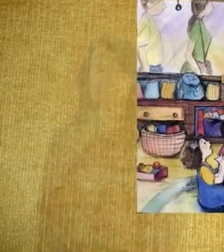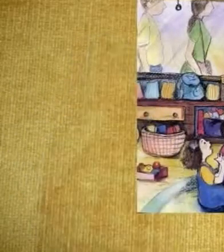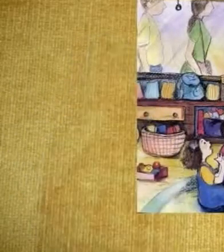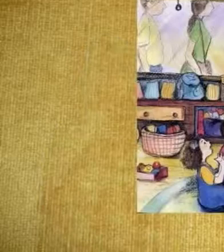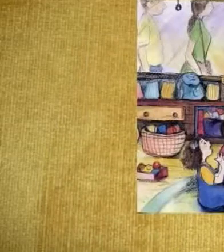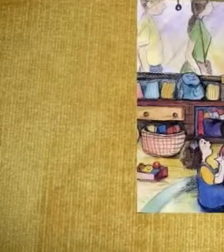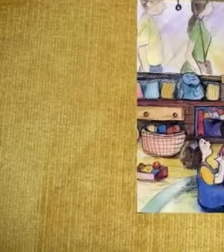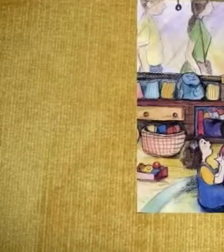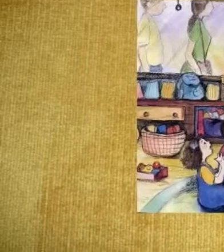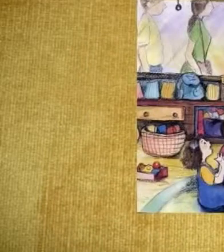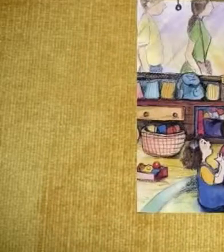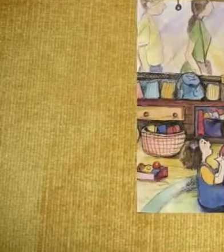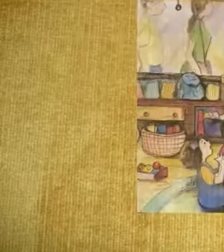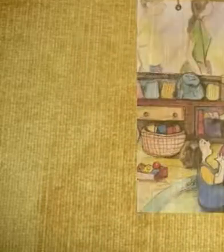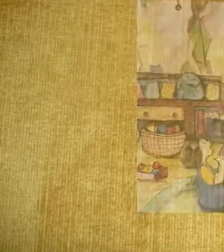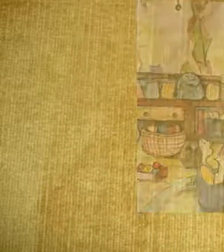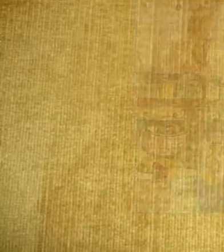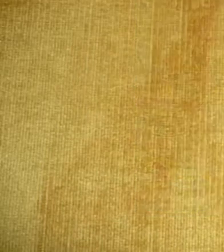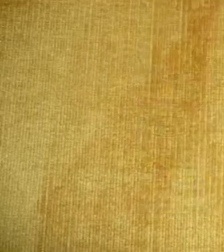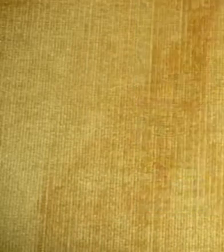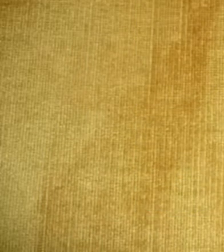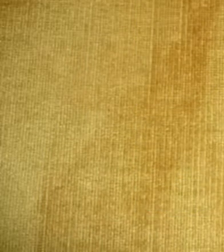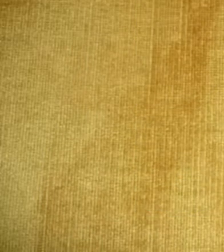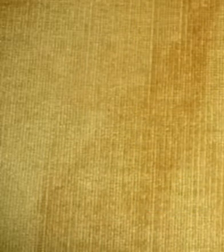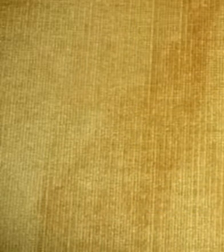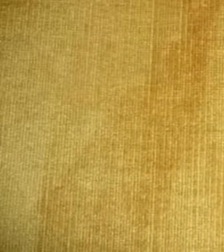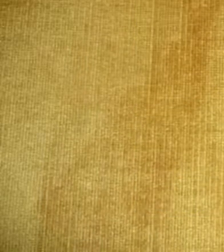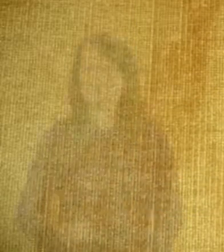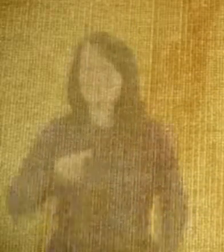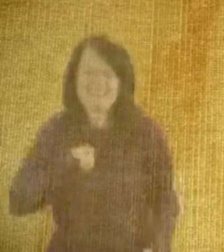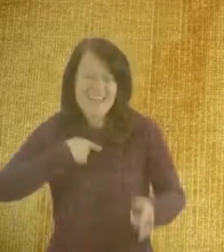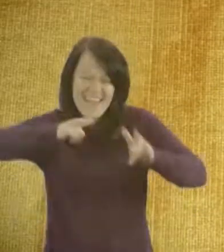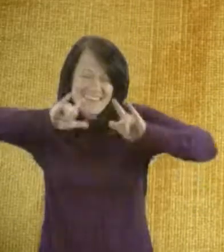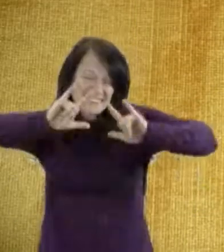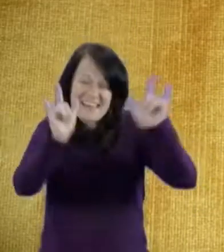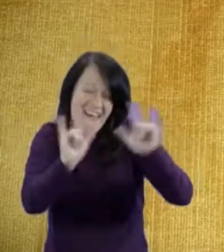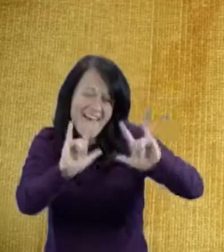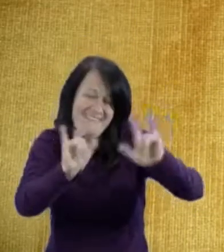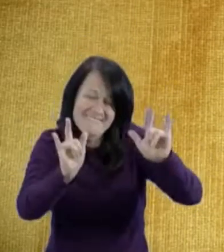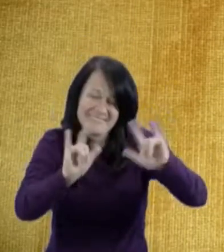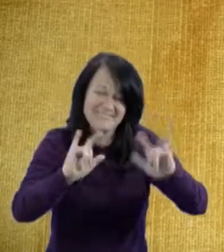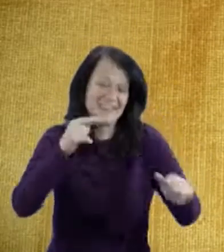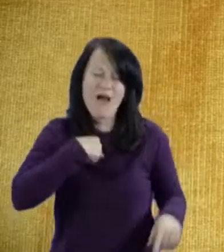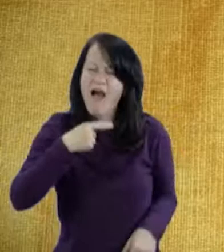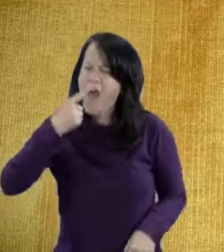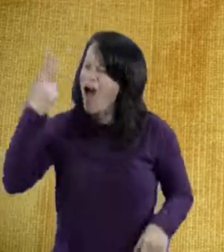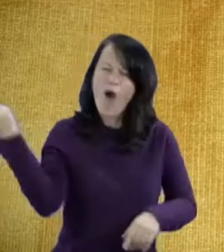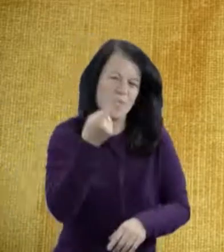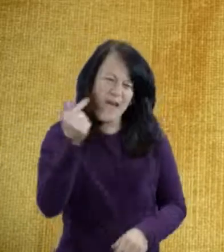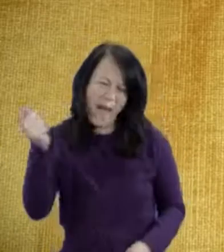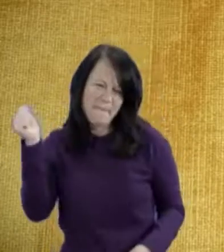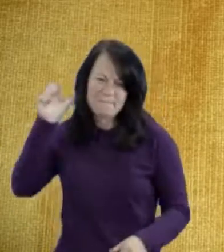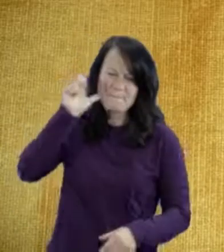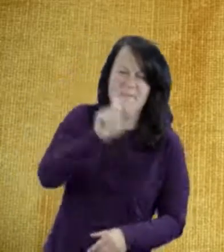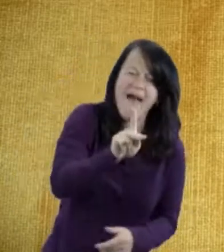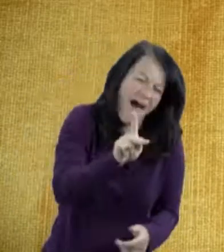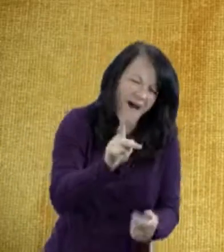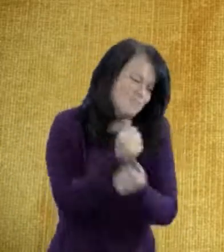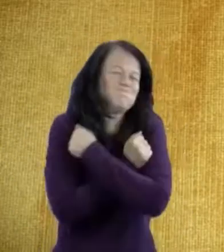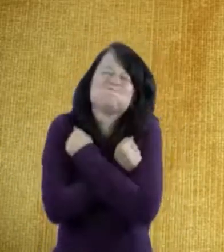love you so much And I'll always come